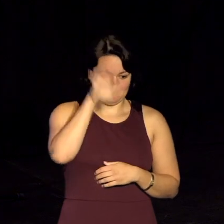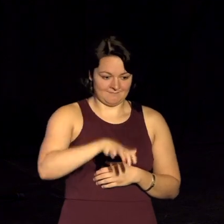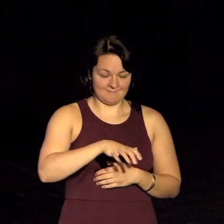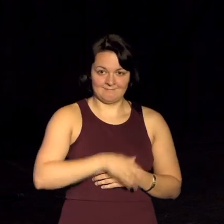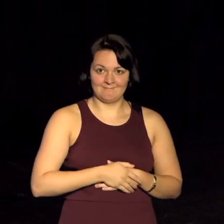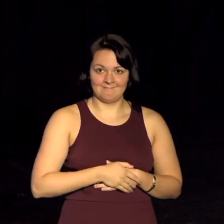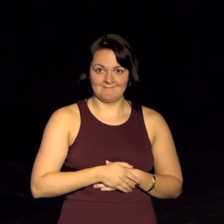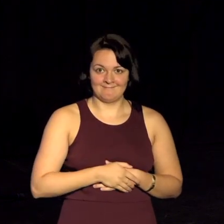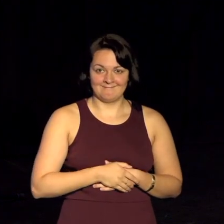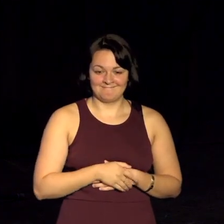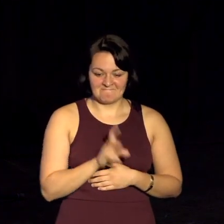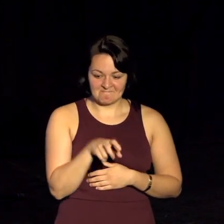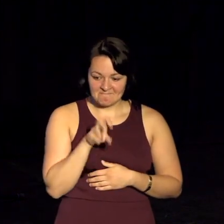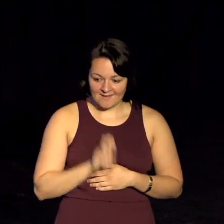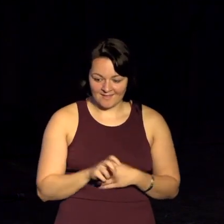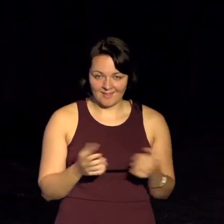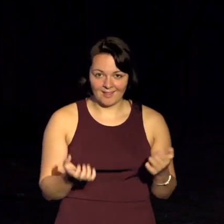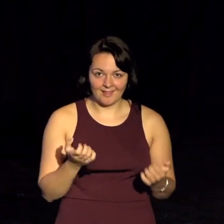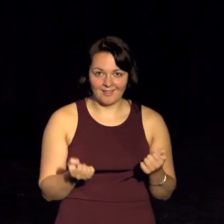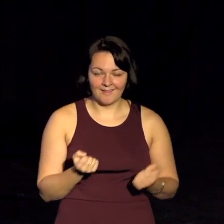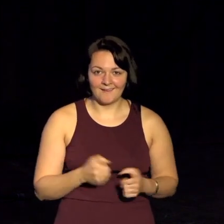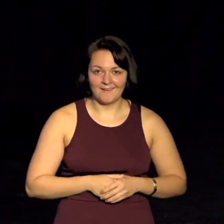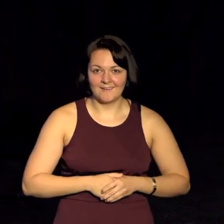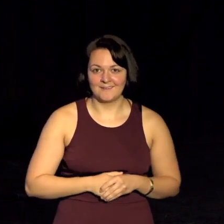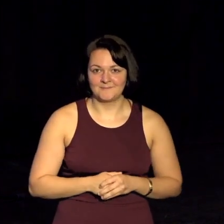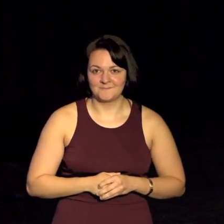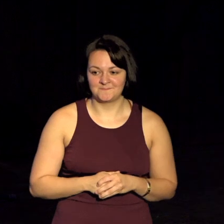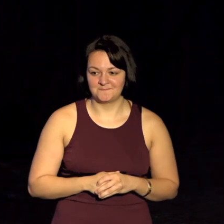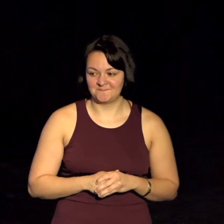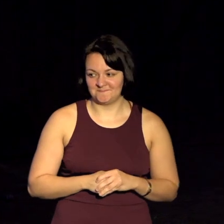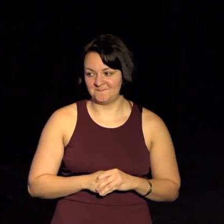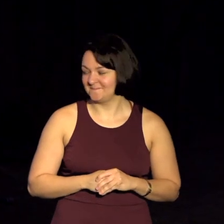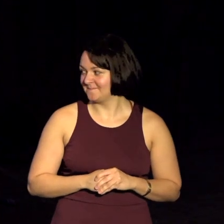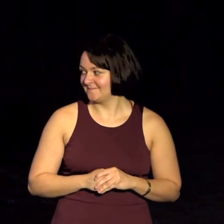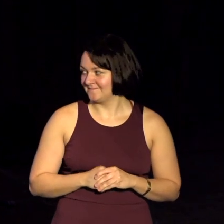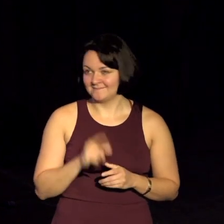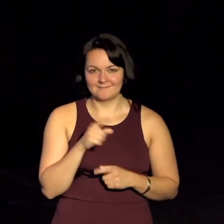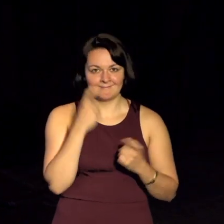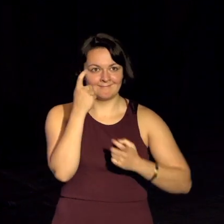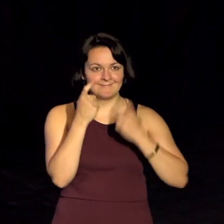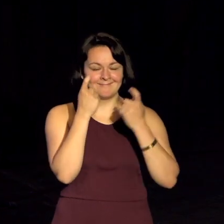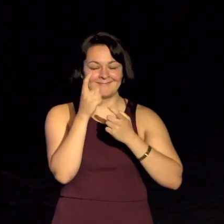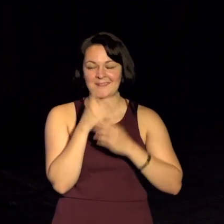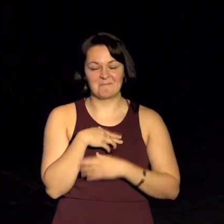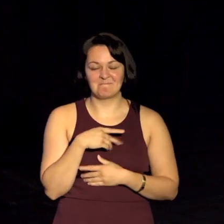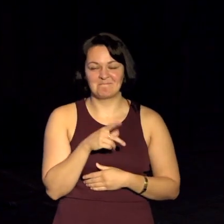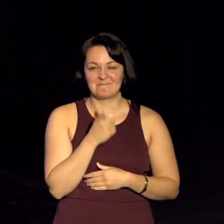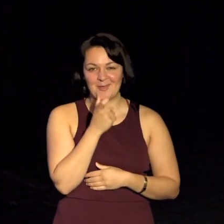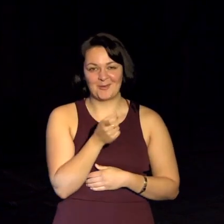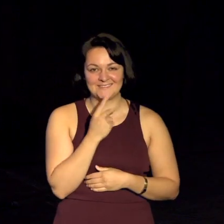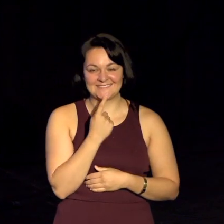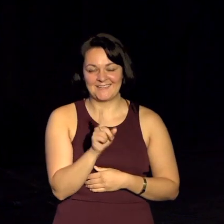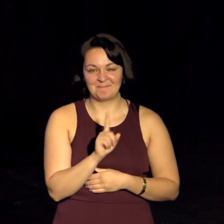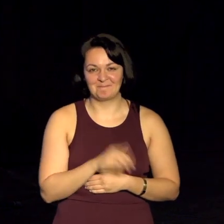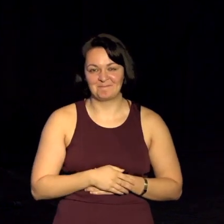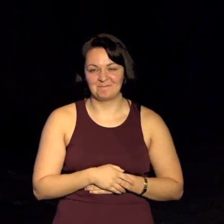And I am sitting in the car, and I had some words go through my brain I'm not allowed to say. And it